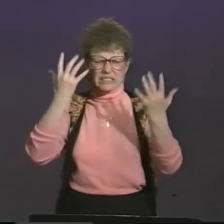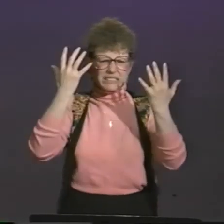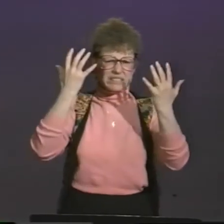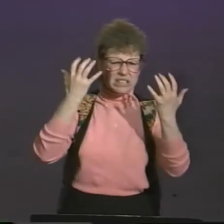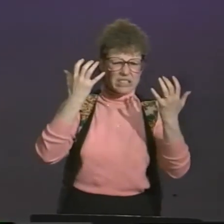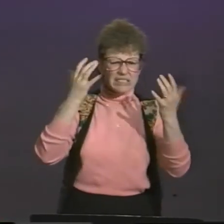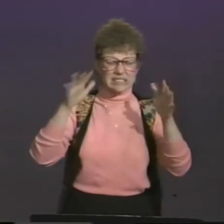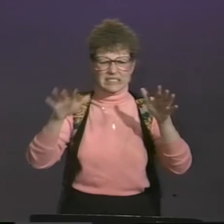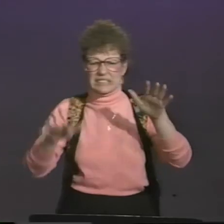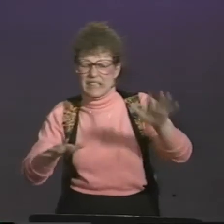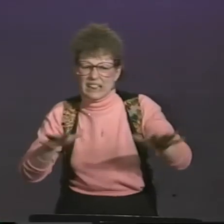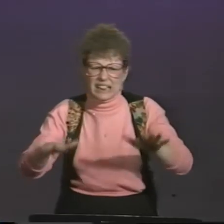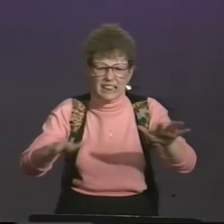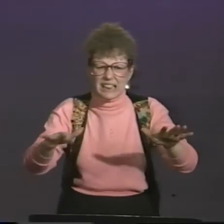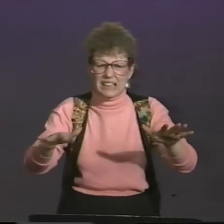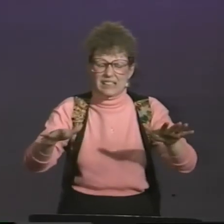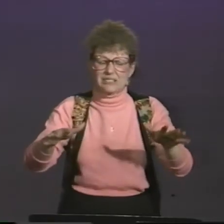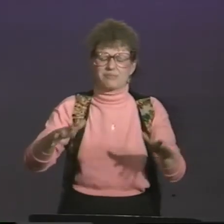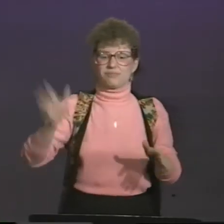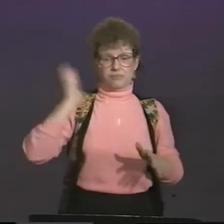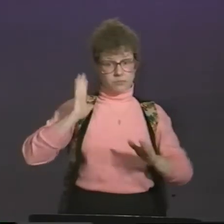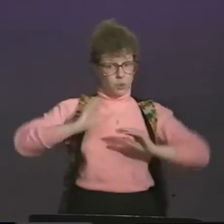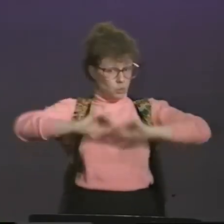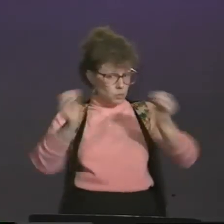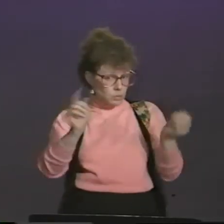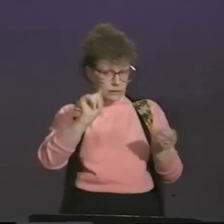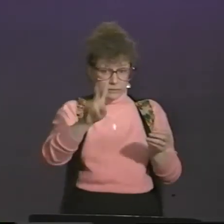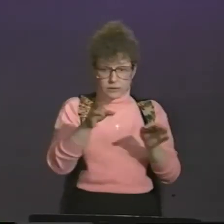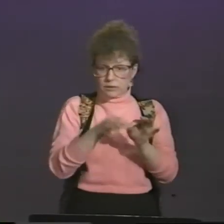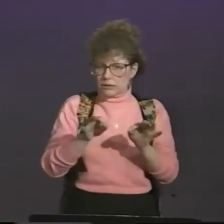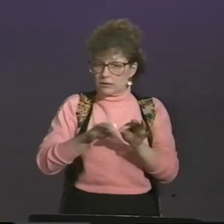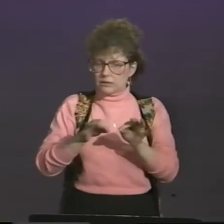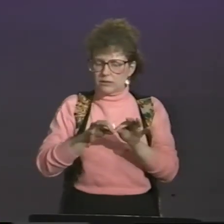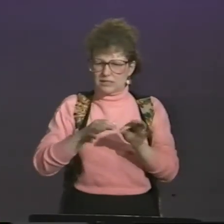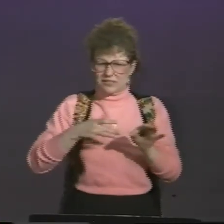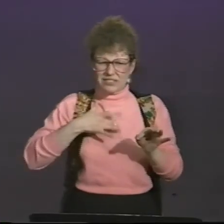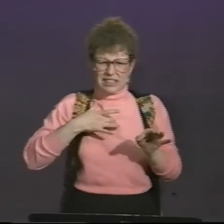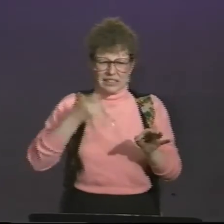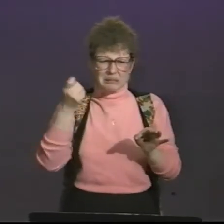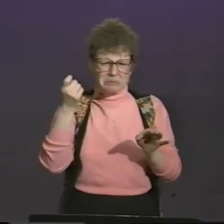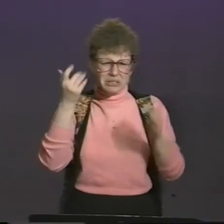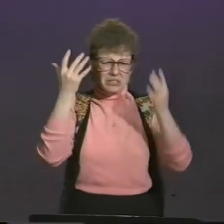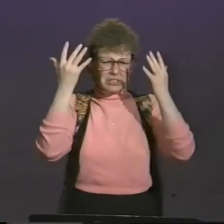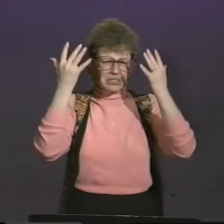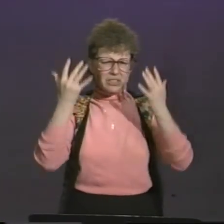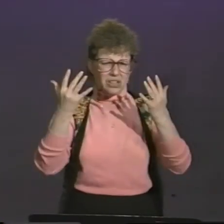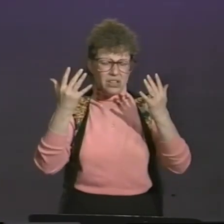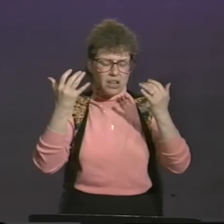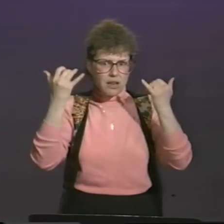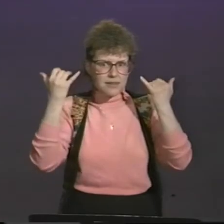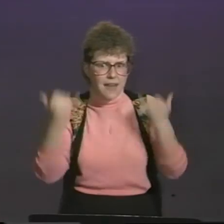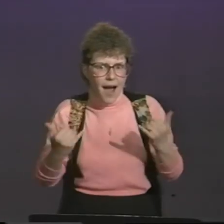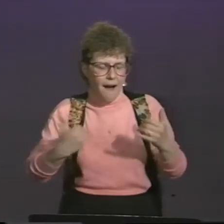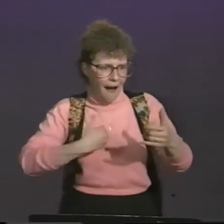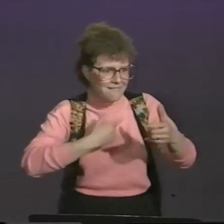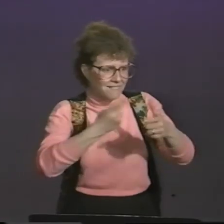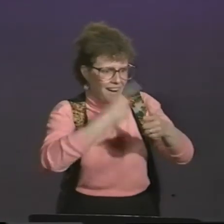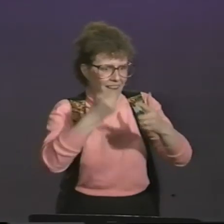way to contact other people, and it was despairing. I remember when there were no video decoders.